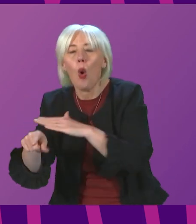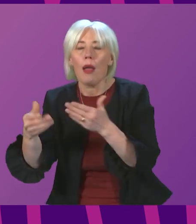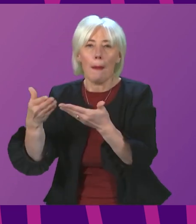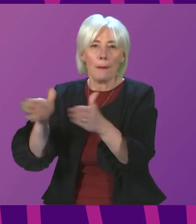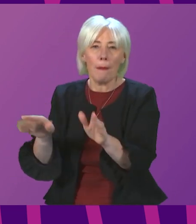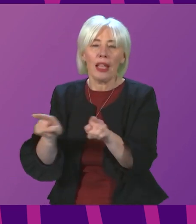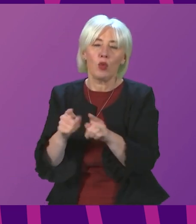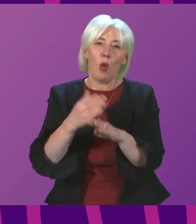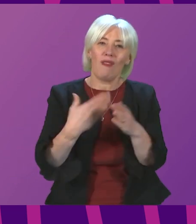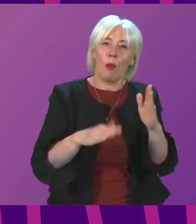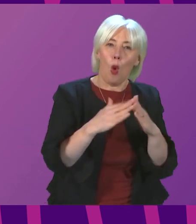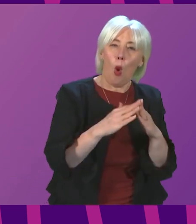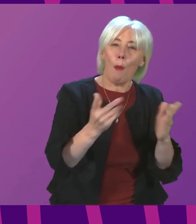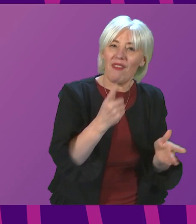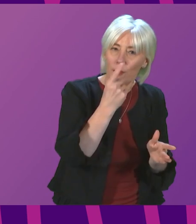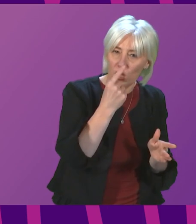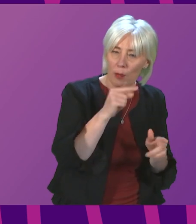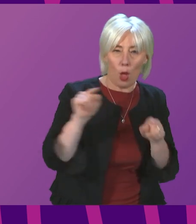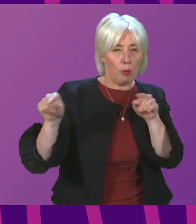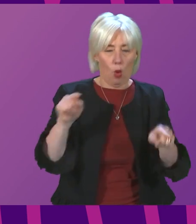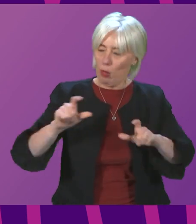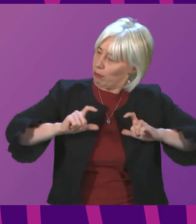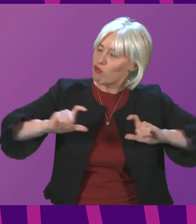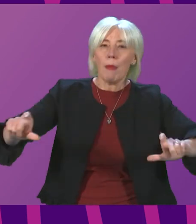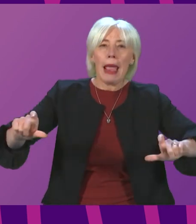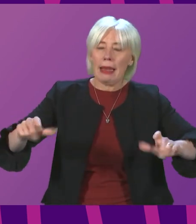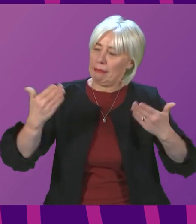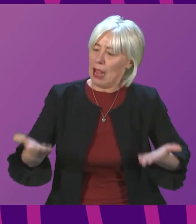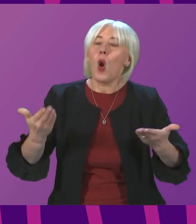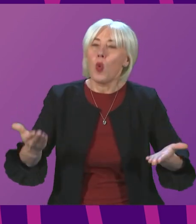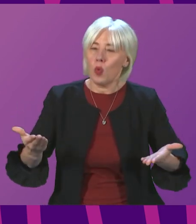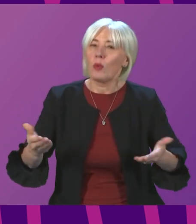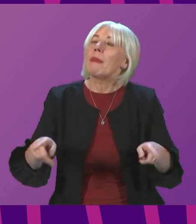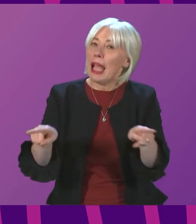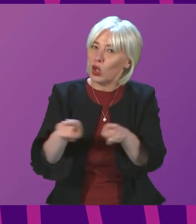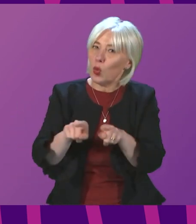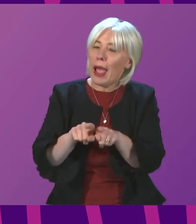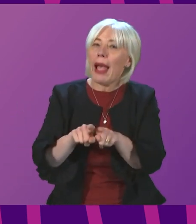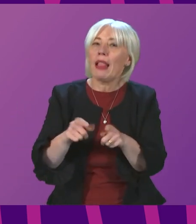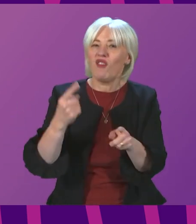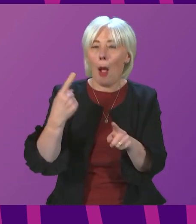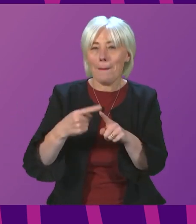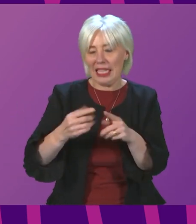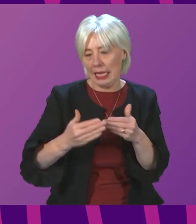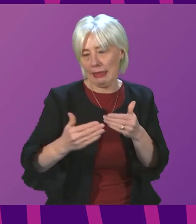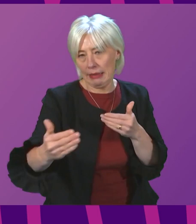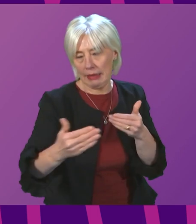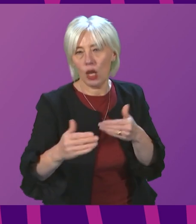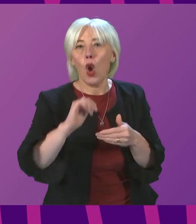in indoor public places and to work from home when possible, will remain in place for now. So too, for at least the immediate period ahead,